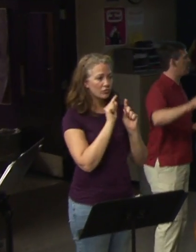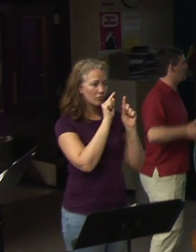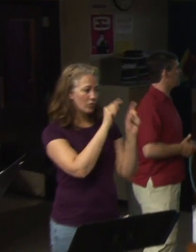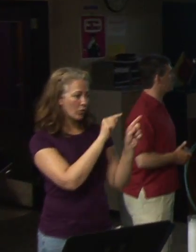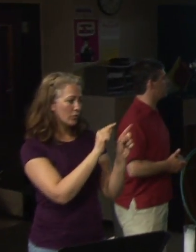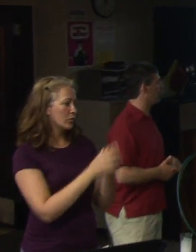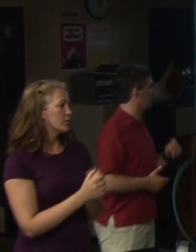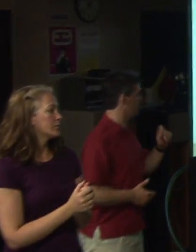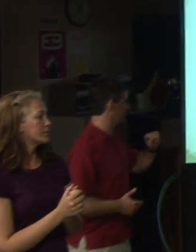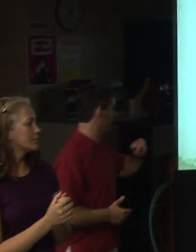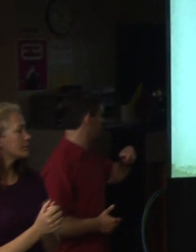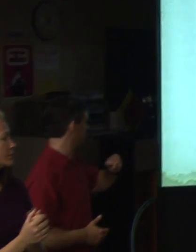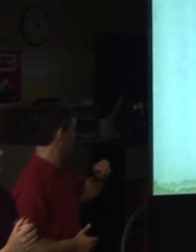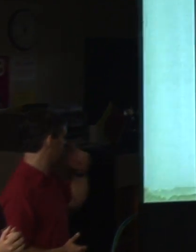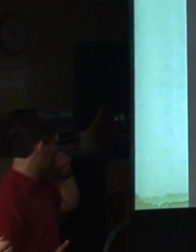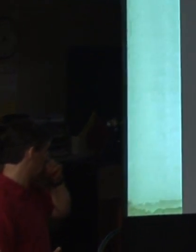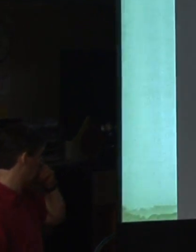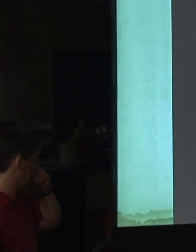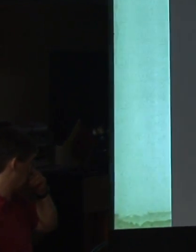tell you with this now we might not do the whole thing.